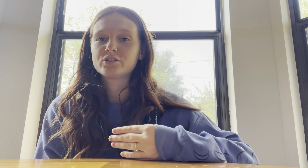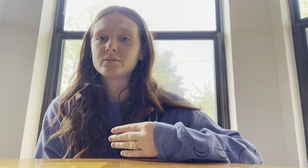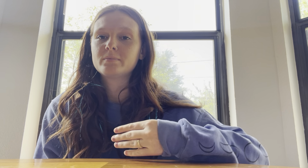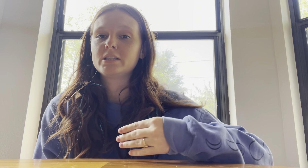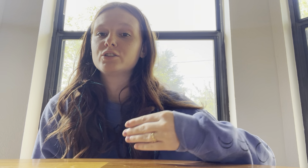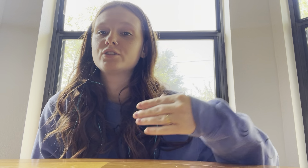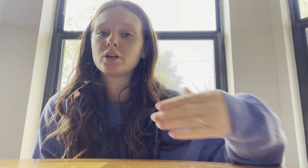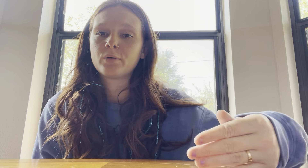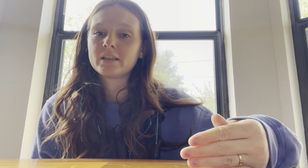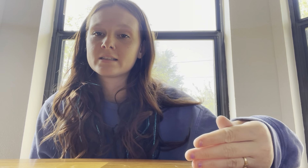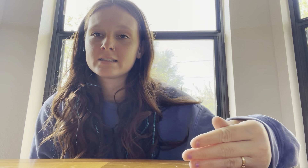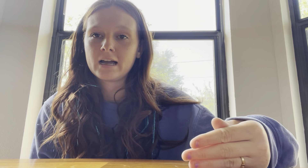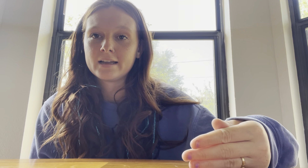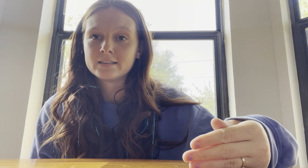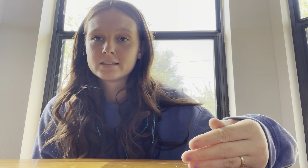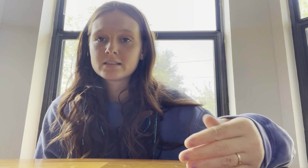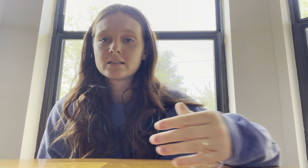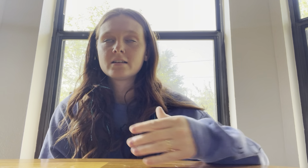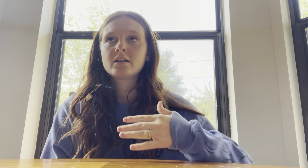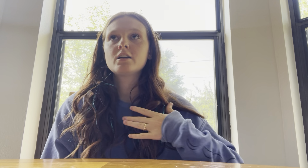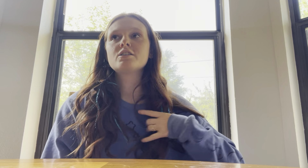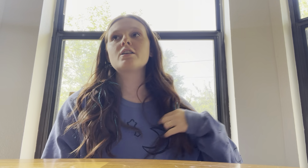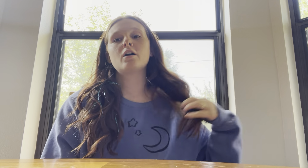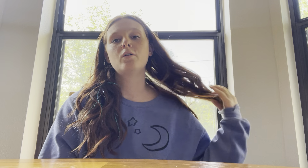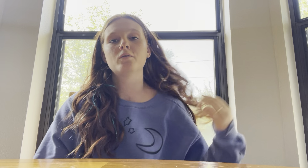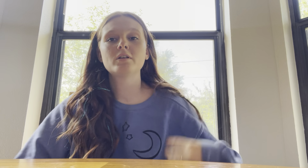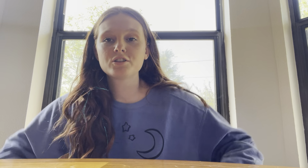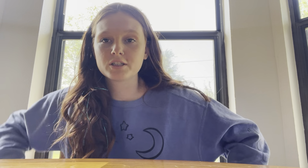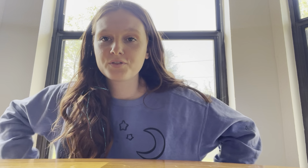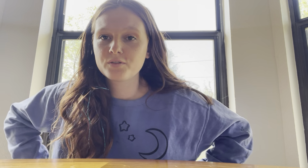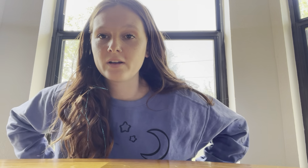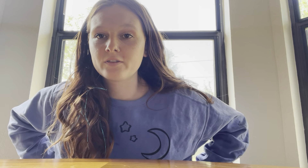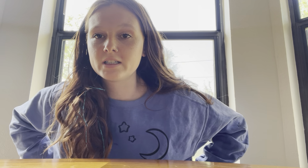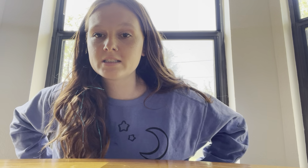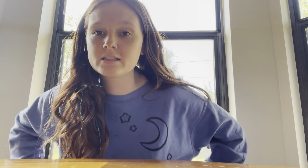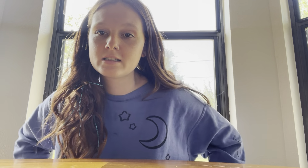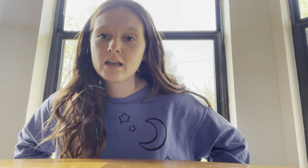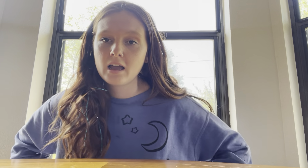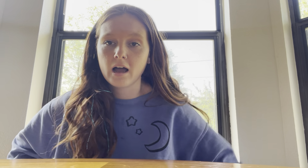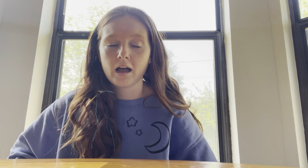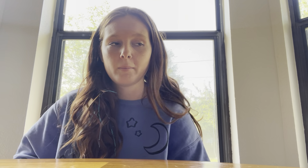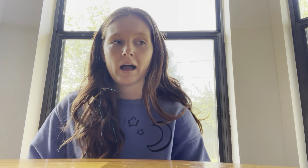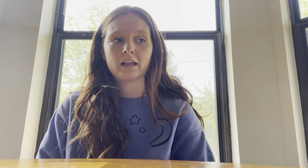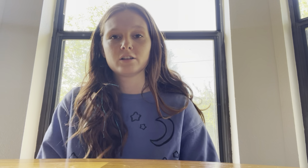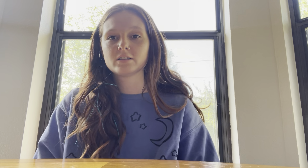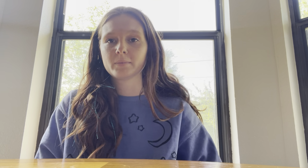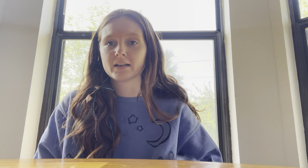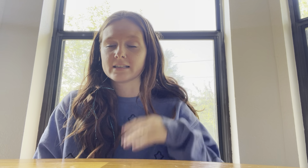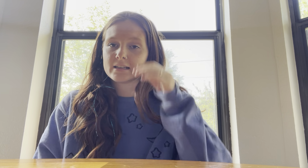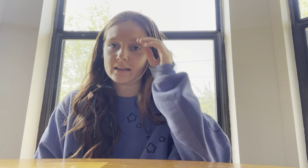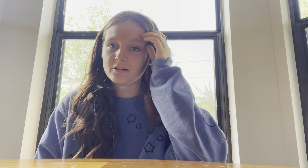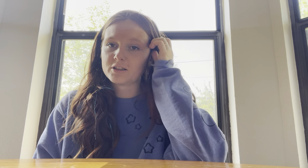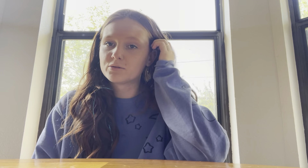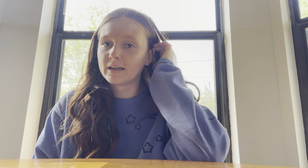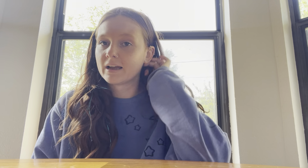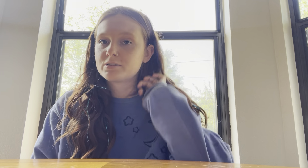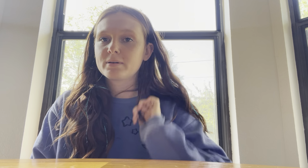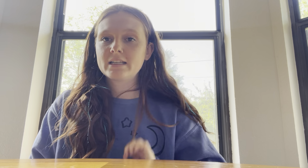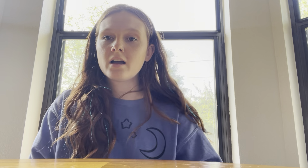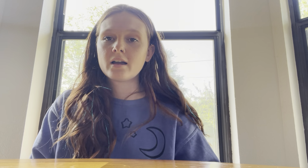shouldn't be showing the signs. So just for reference, I learned American Sign Language when I was pretty young.